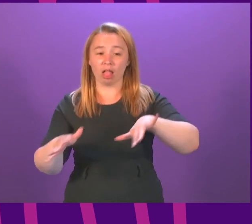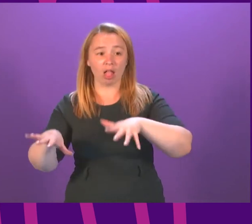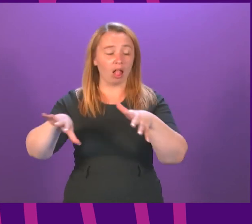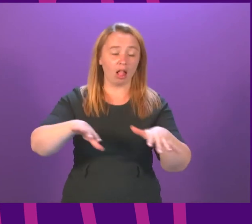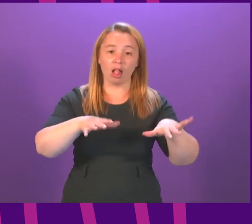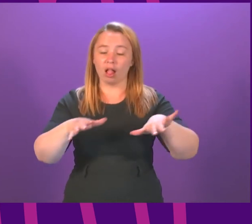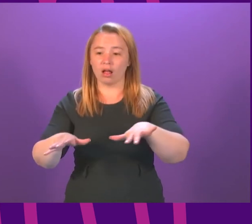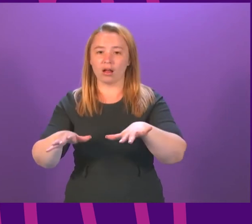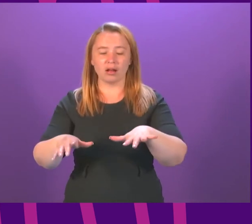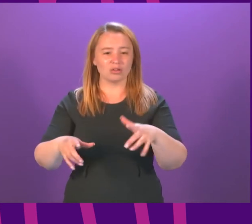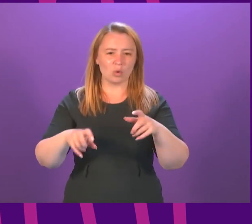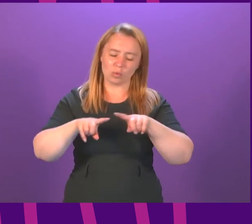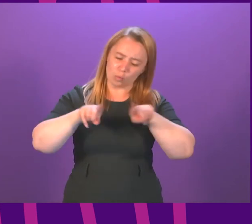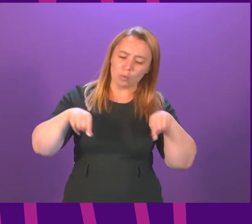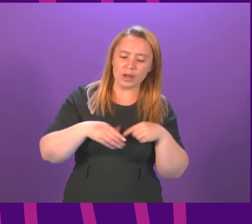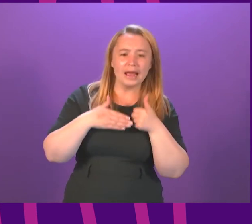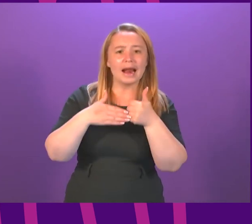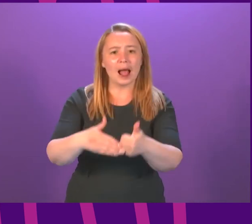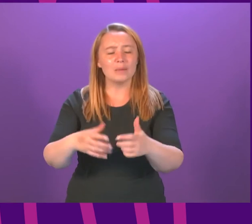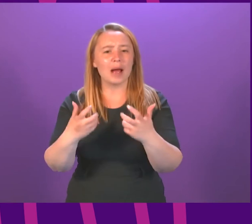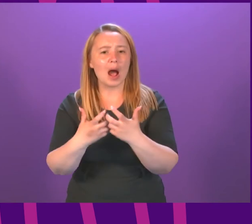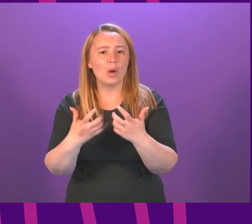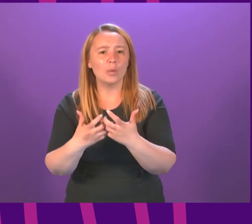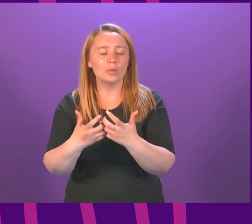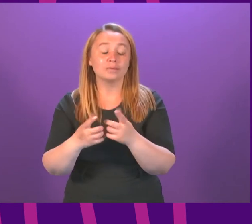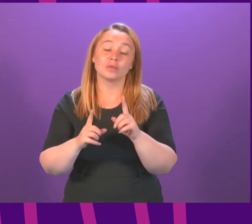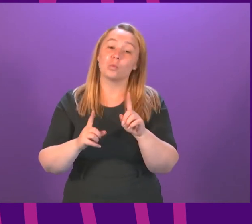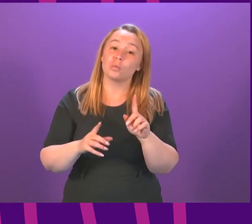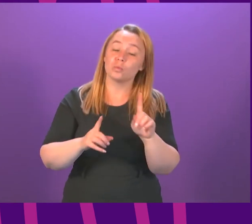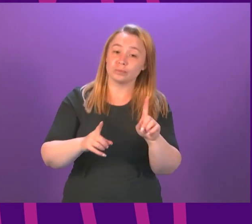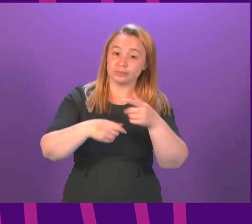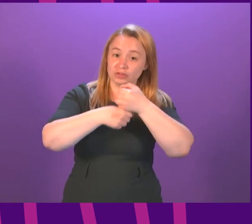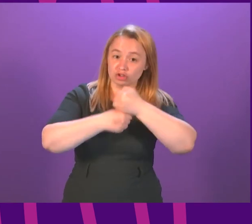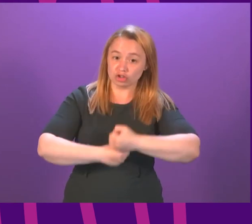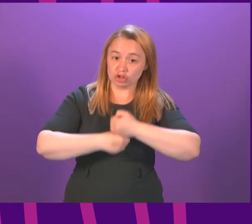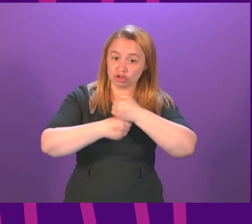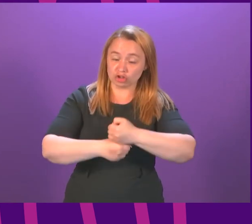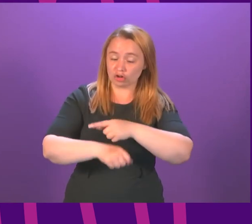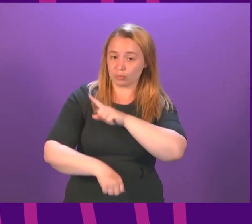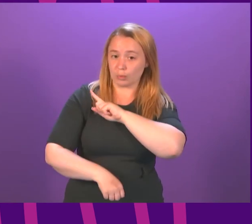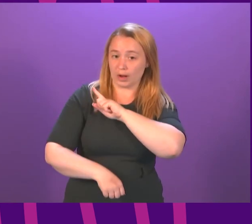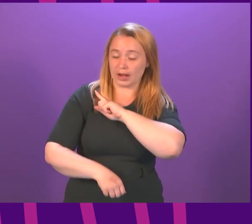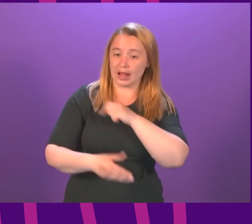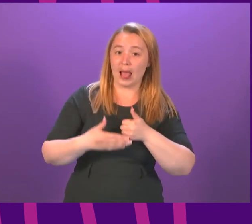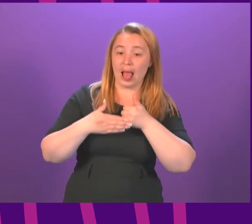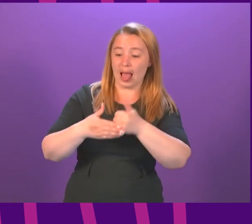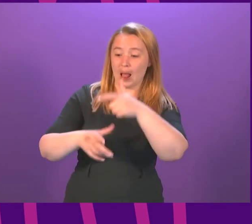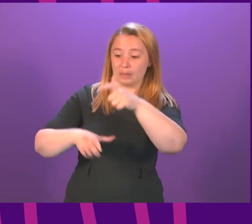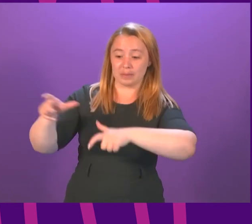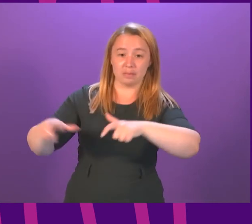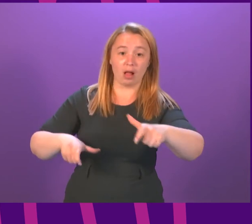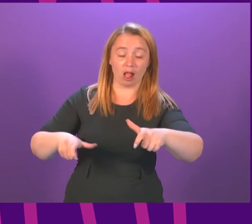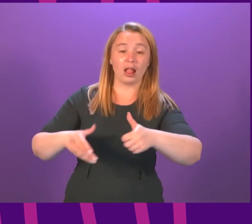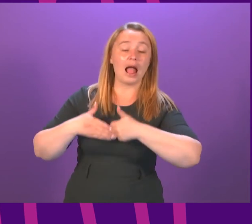to help? Well, the Church is an organisation that exists to help those out with its membership.